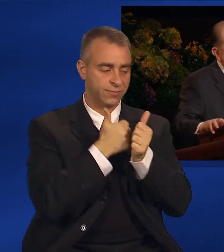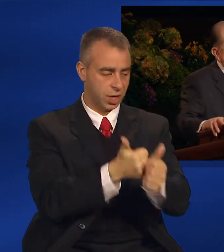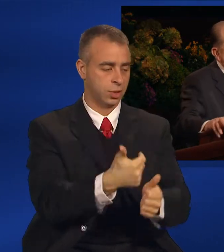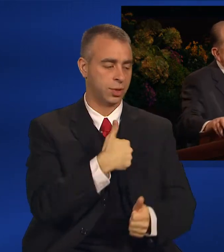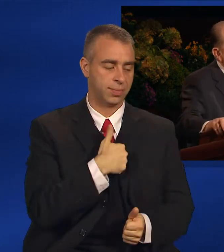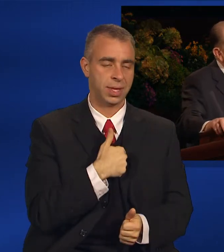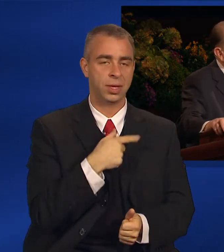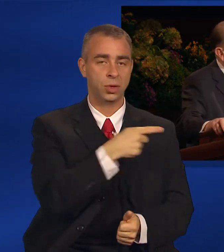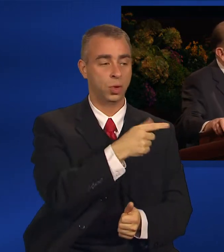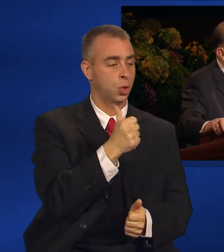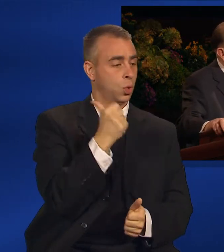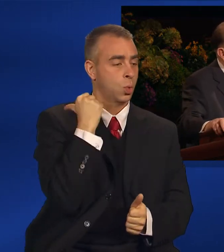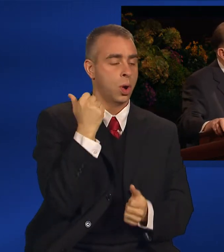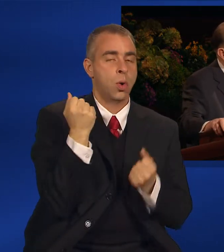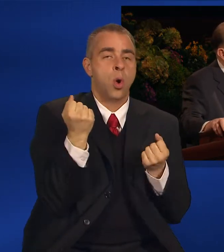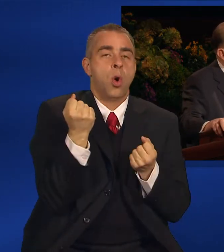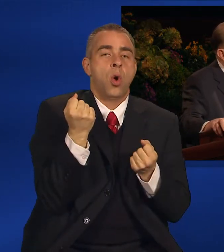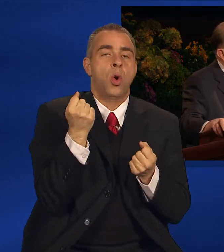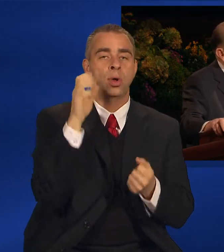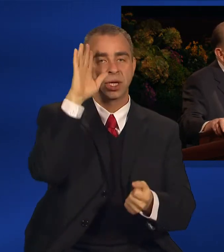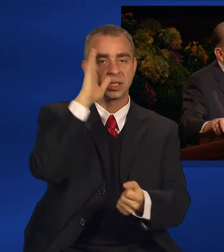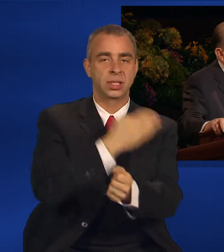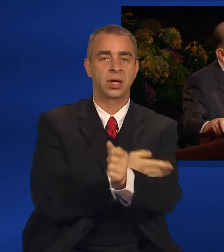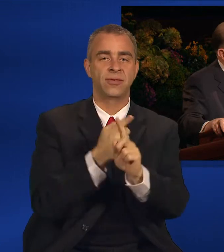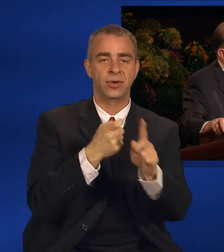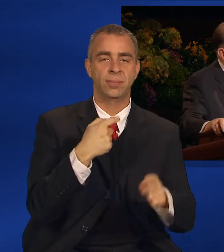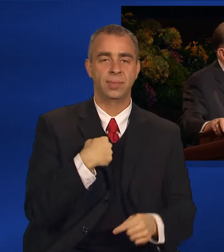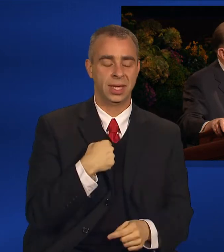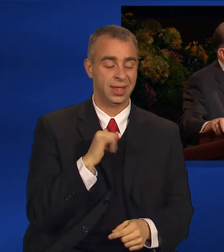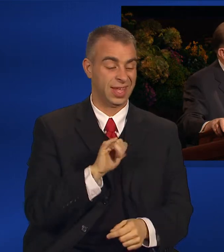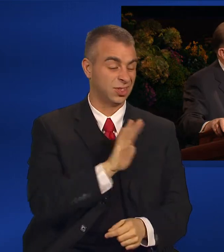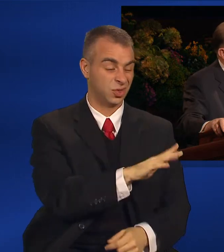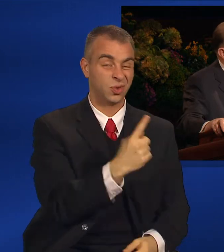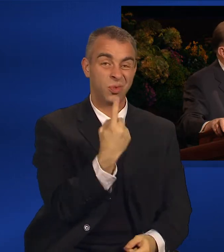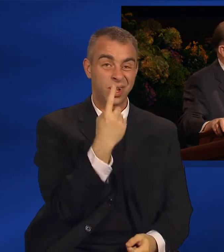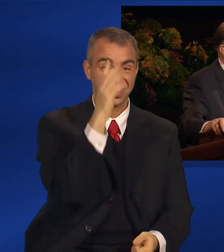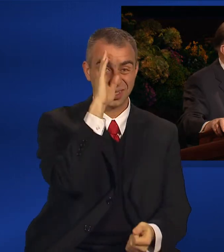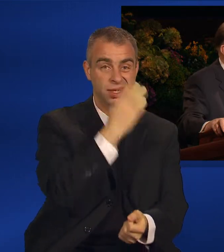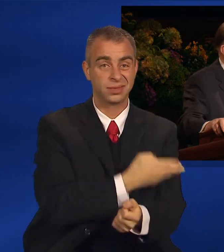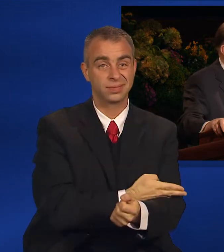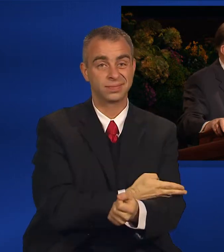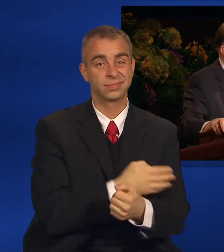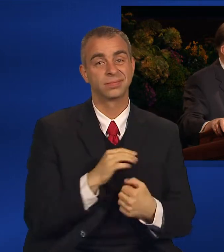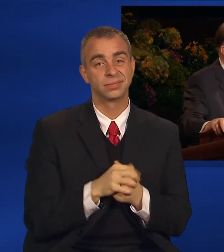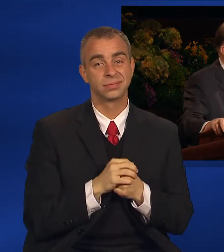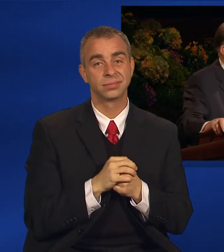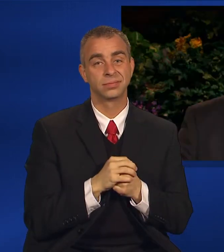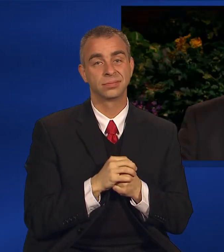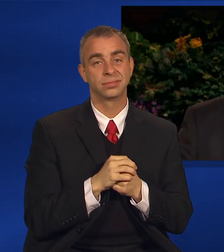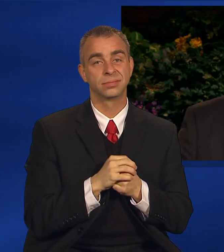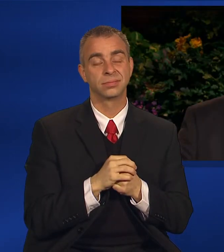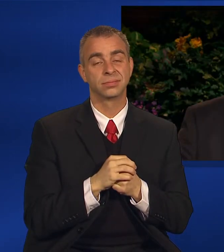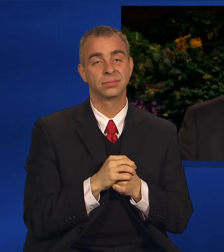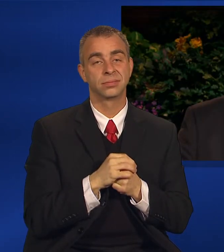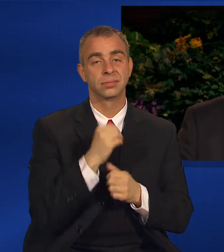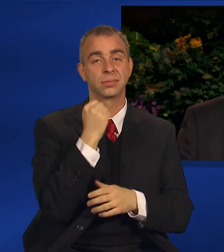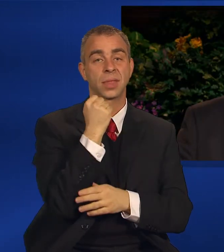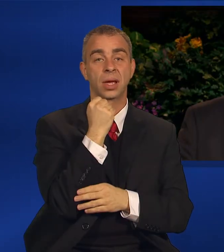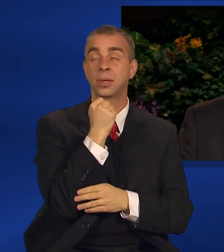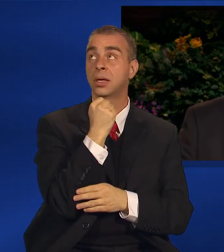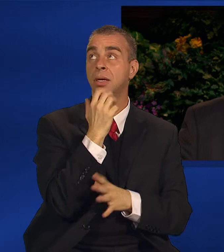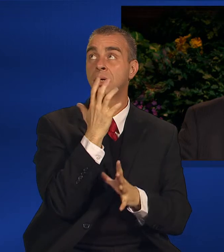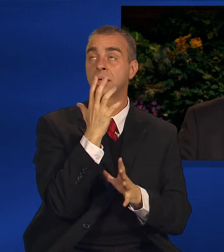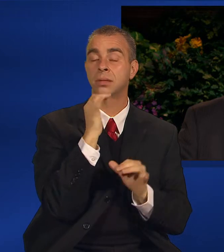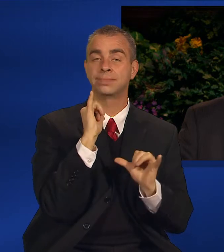hast not withheld thy son, thine only Son, from me. Abraham had been